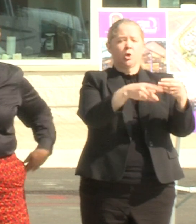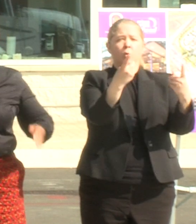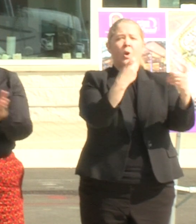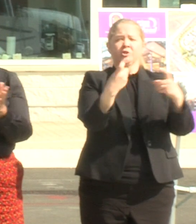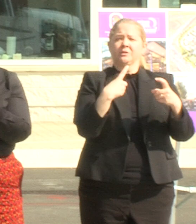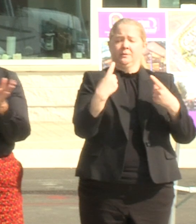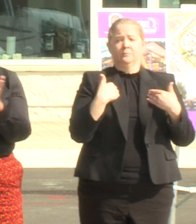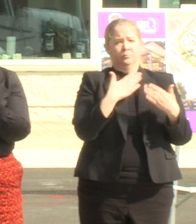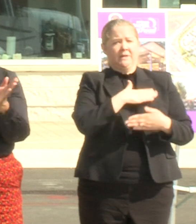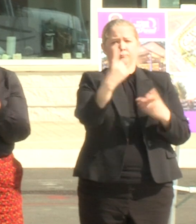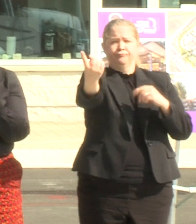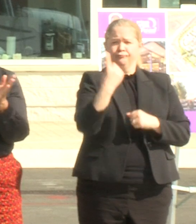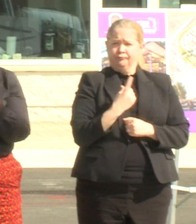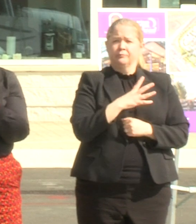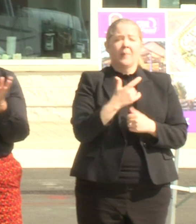well for coming out